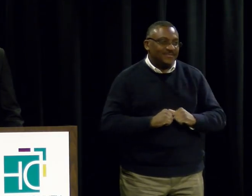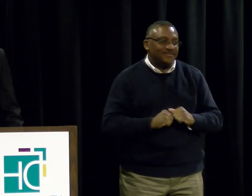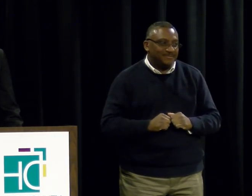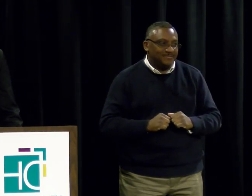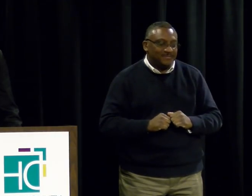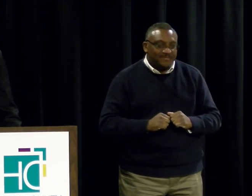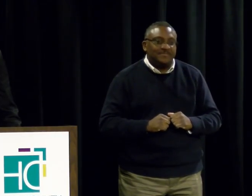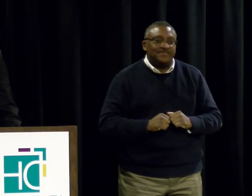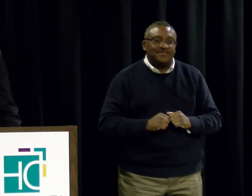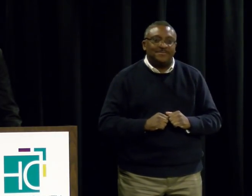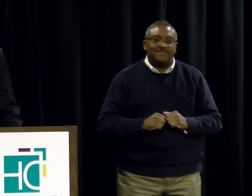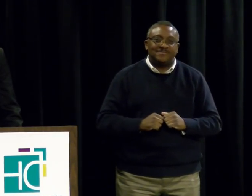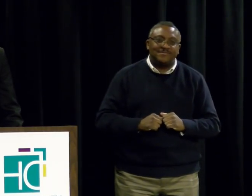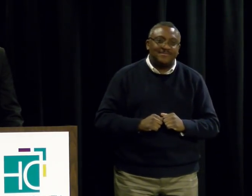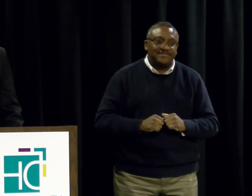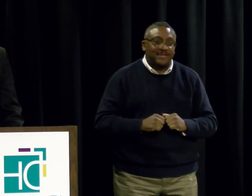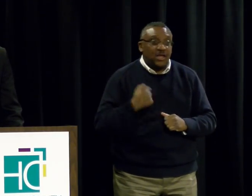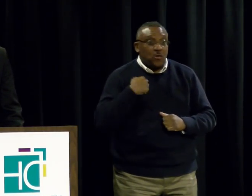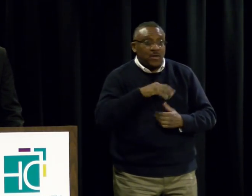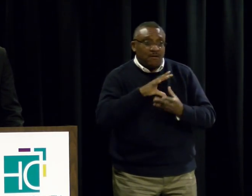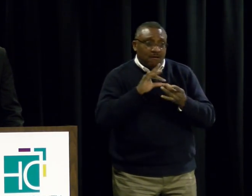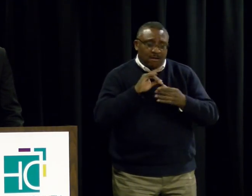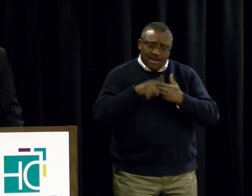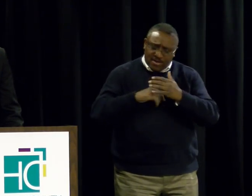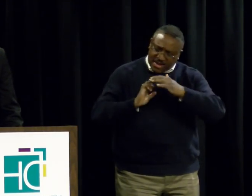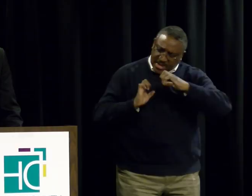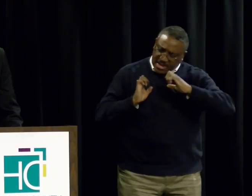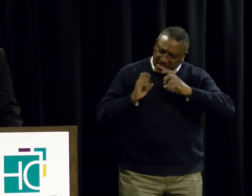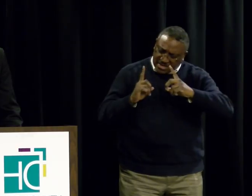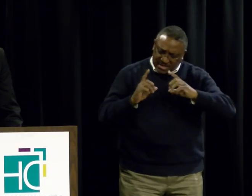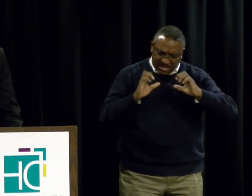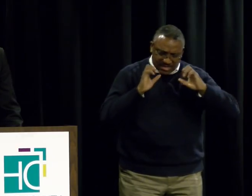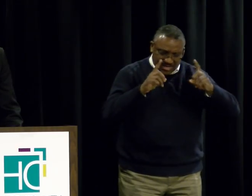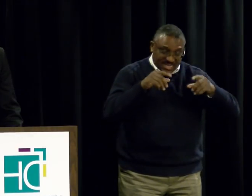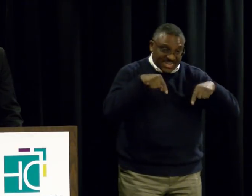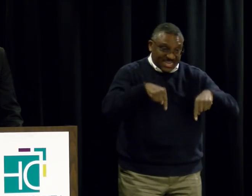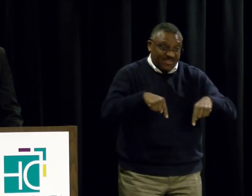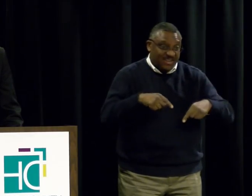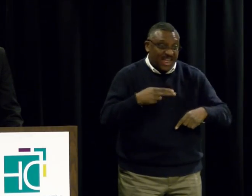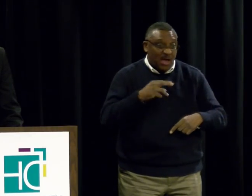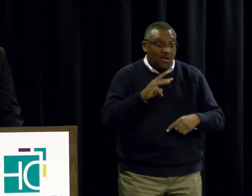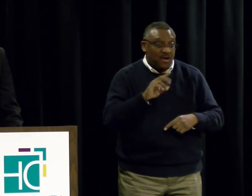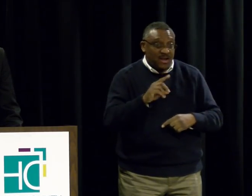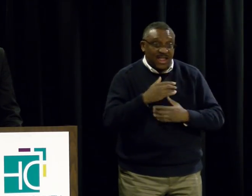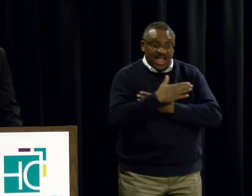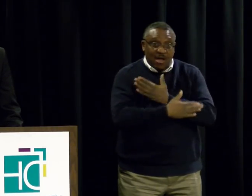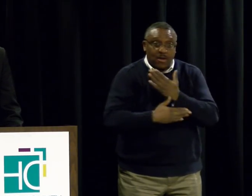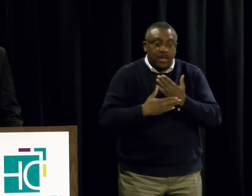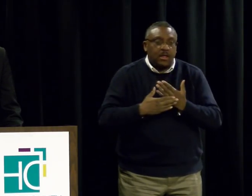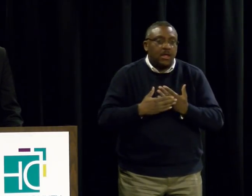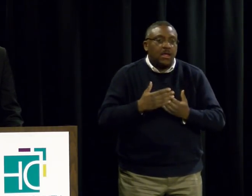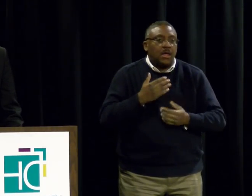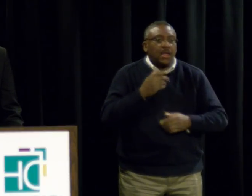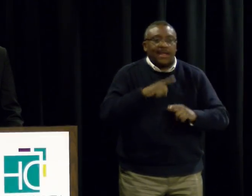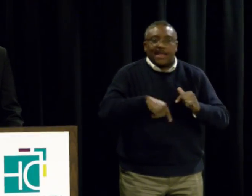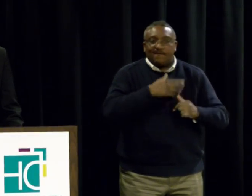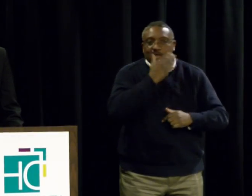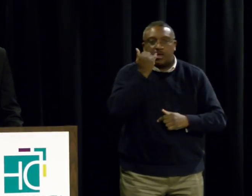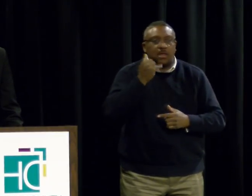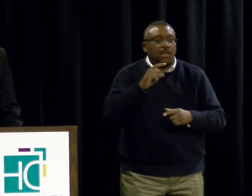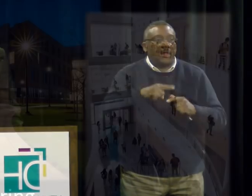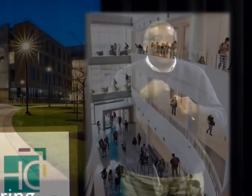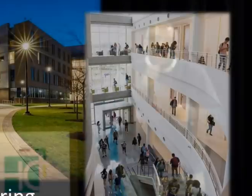No discussion of education in Howard County will be complete without mentioning our top-notch community